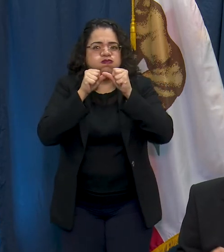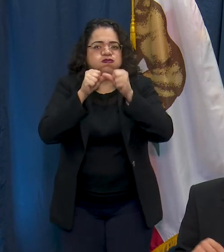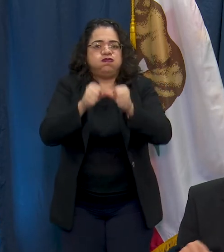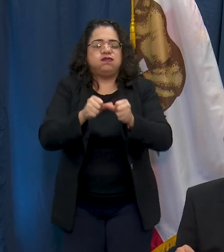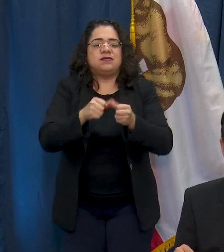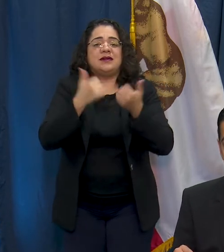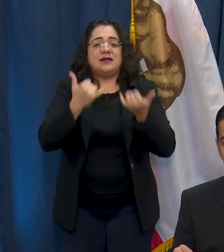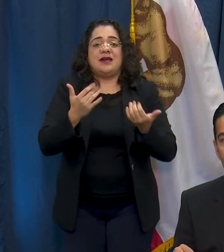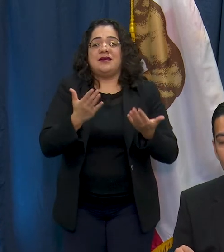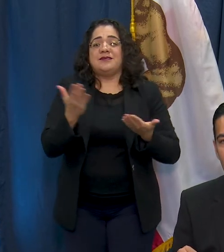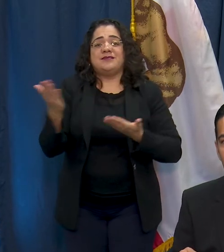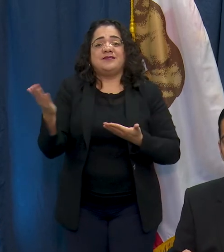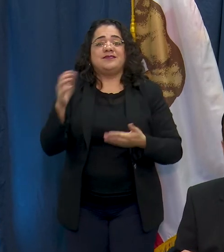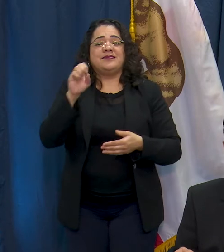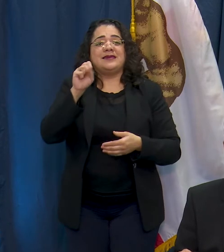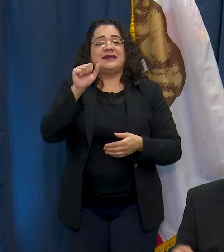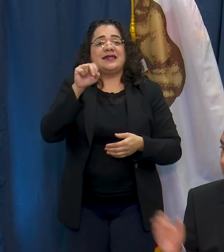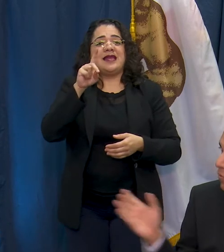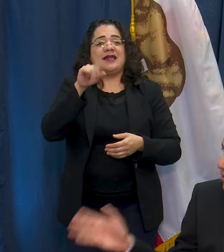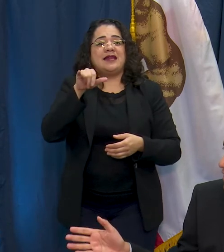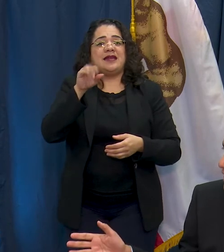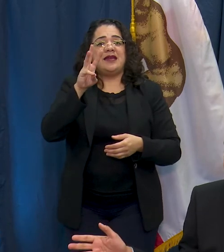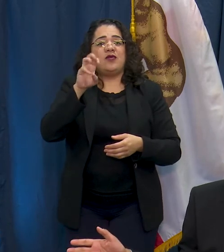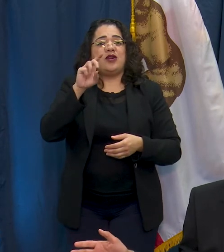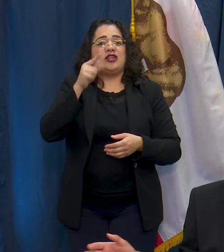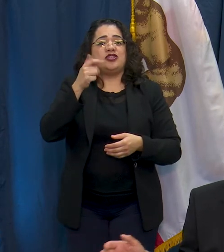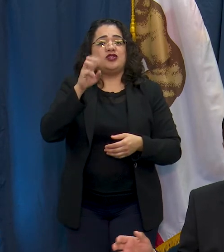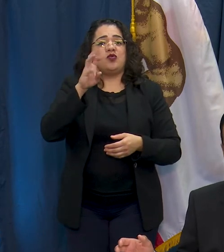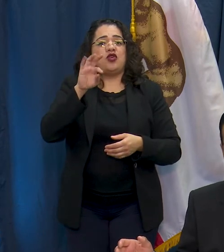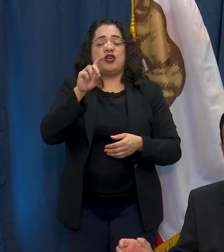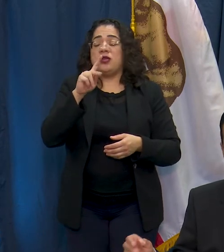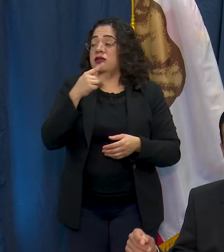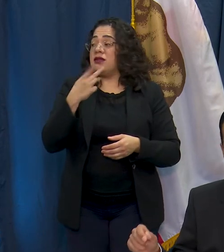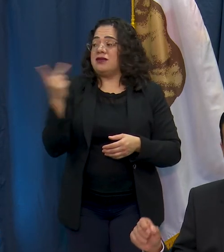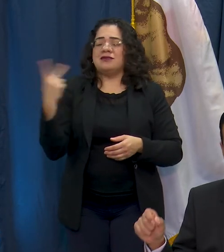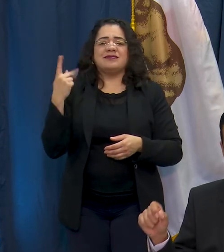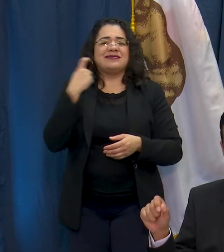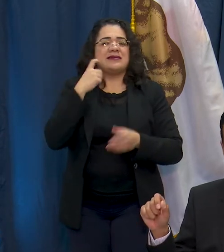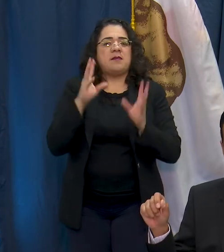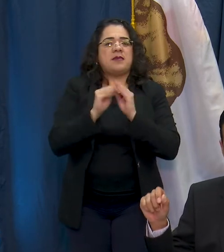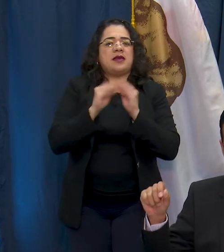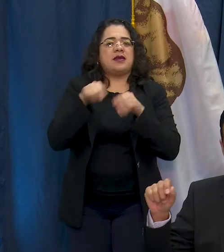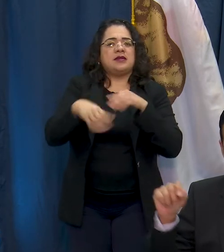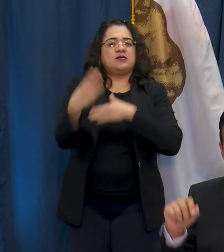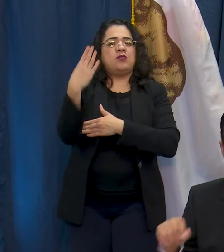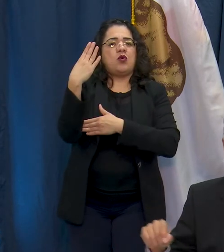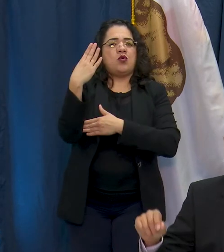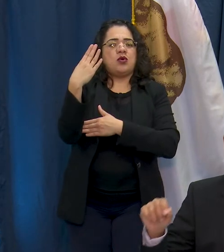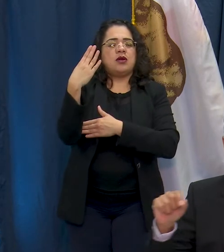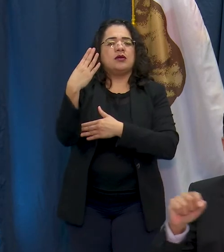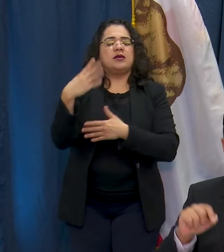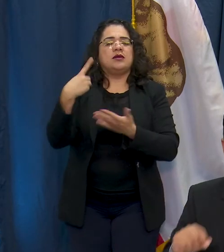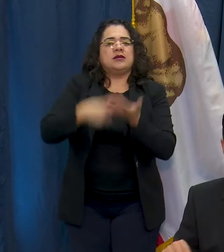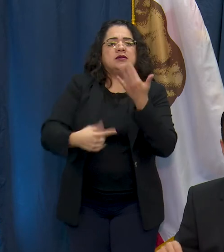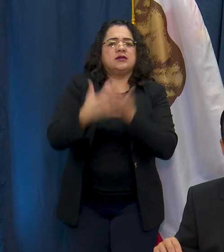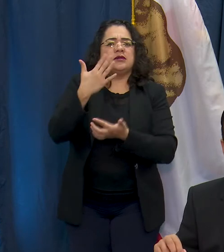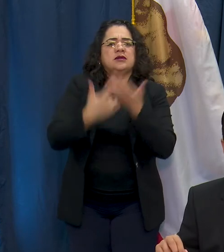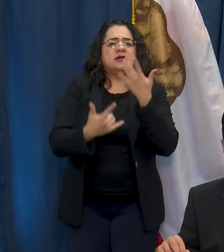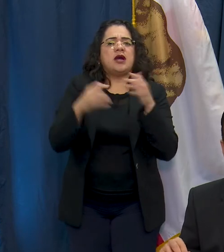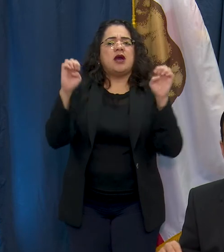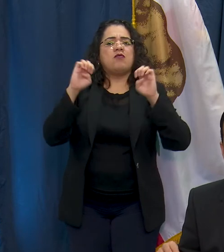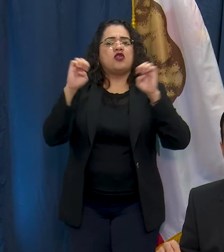want to turn this over to Sandy Wedgeworth. I was with Sandy earlier this morning. We were discussing our emergency